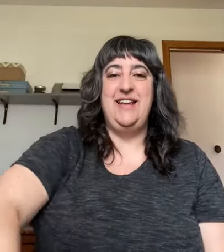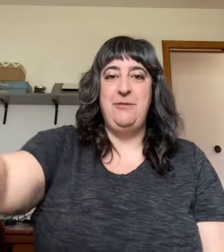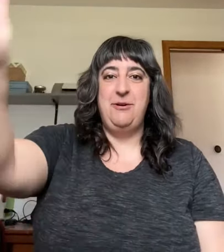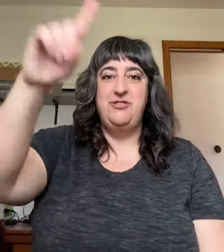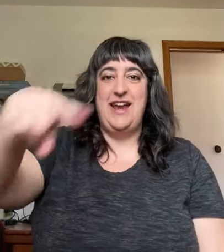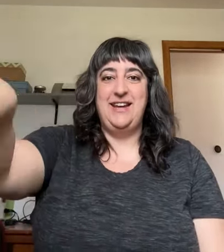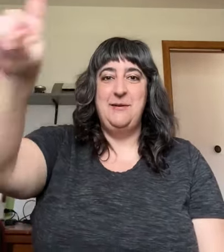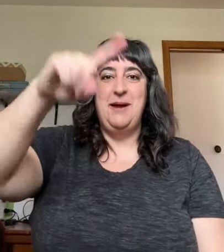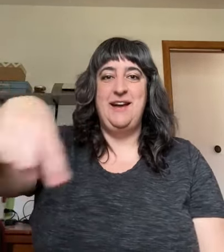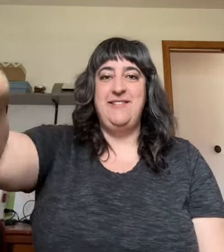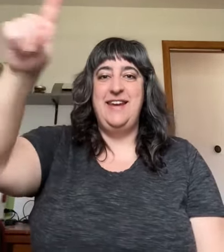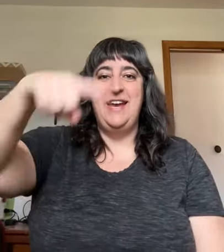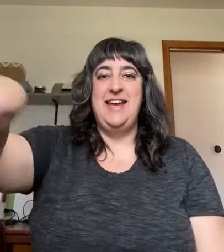Let's put Jack in the box again.